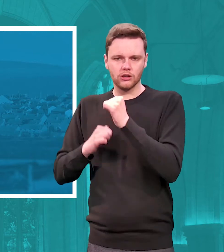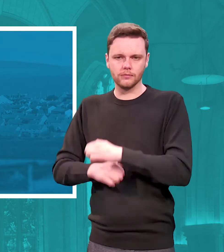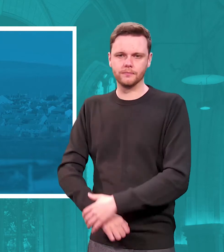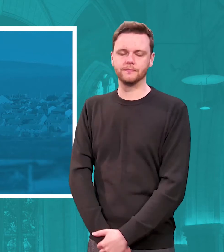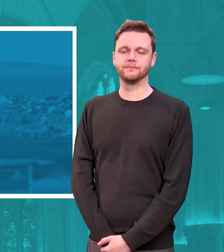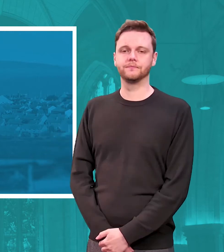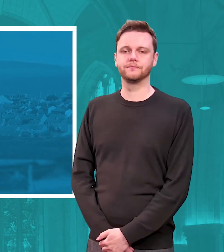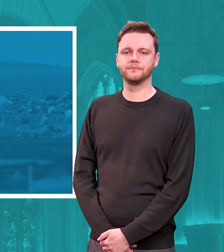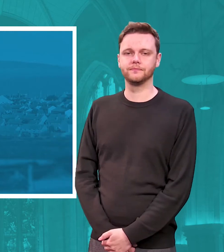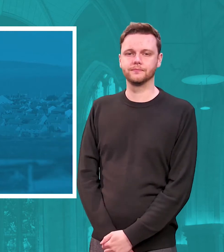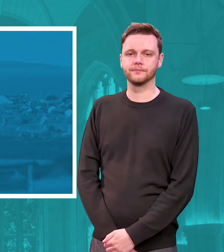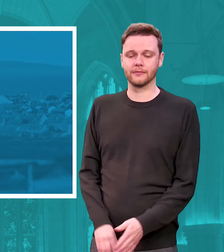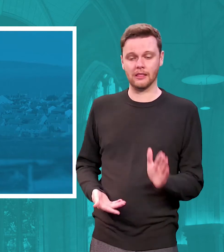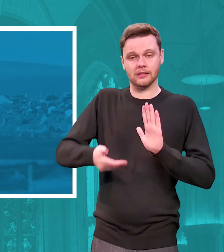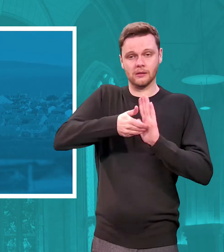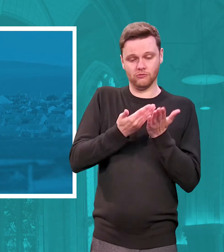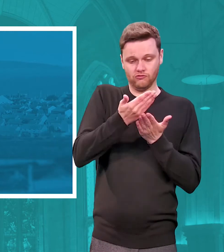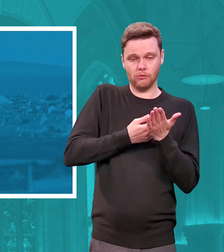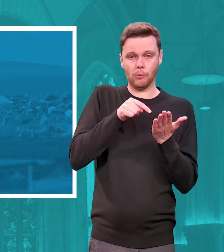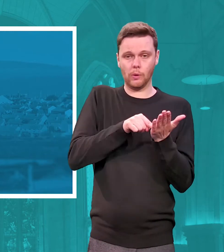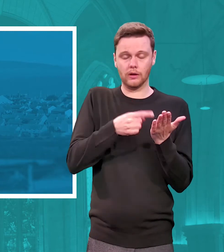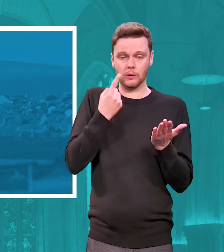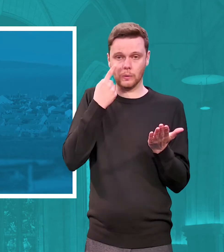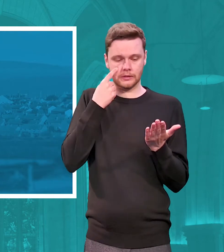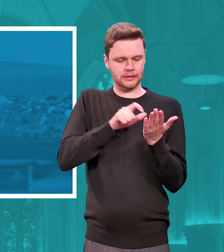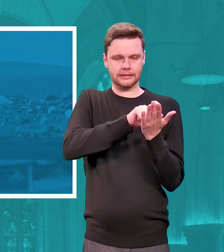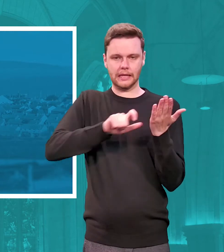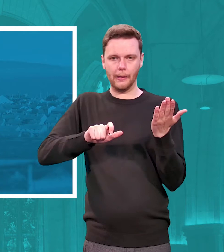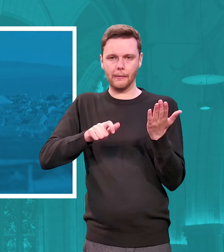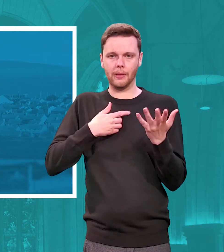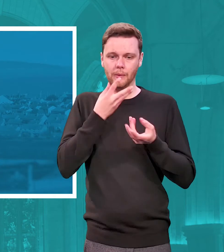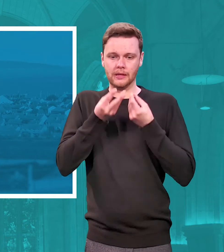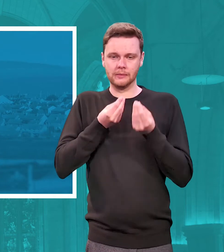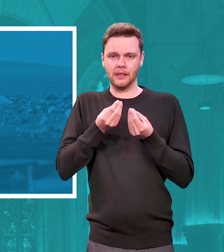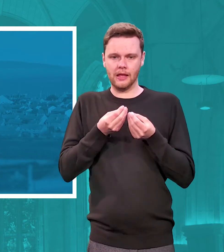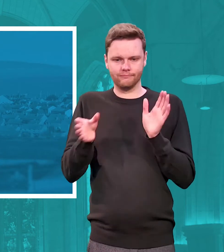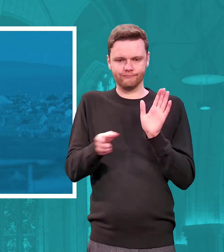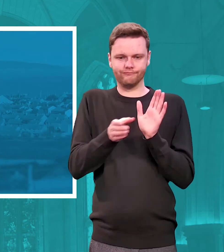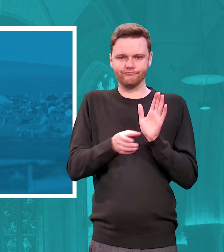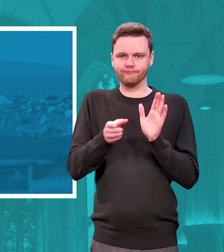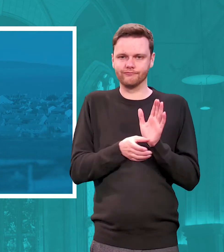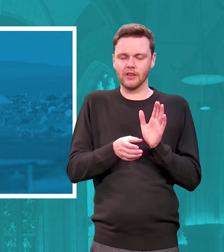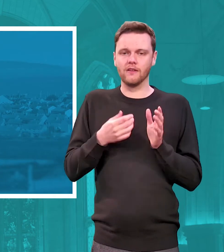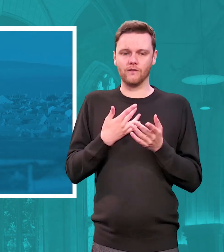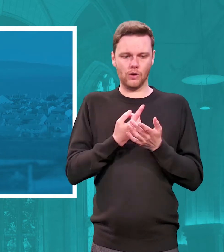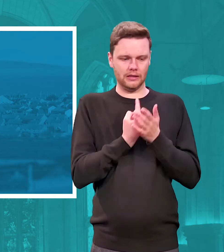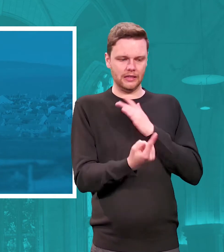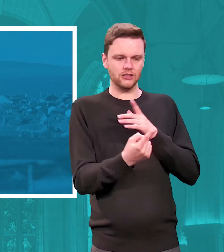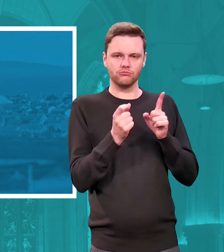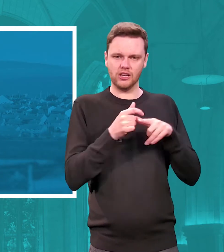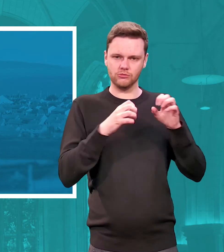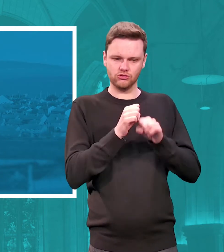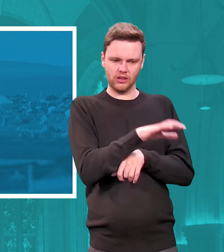in our supplementary report you'll find the table giving the allocation of posts for each presbytery and the